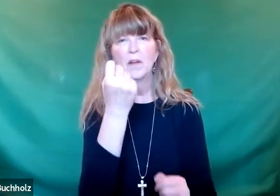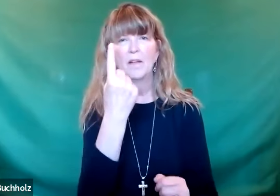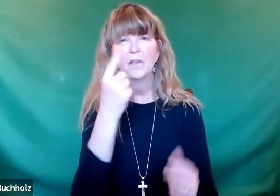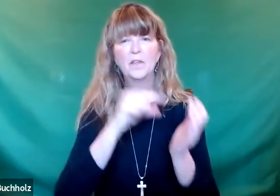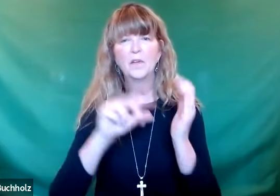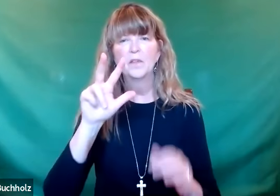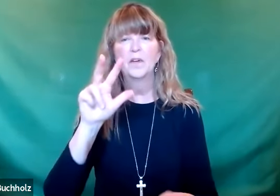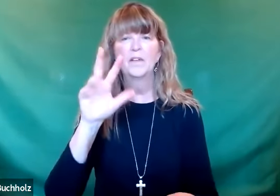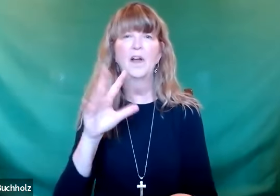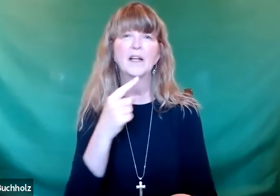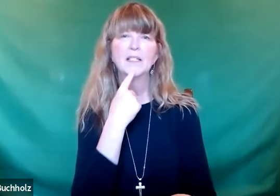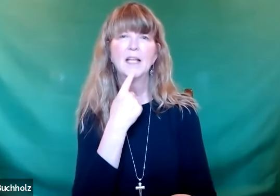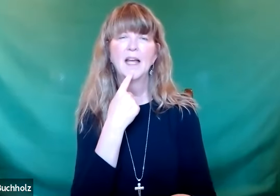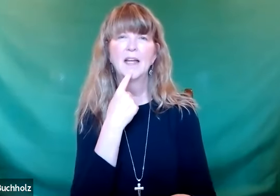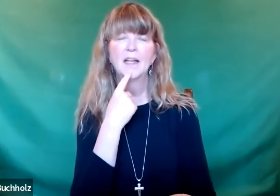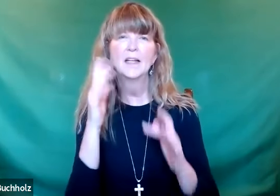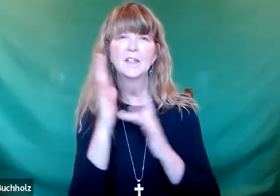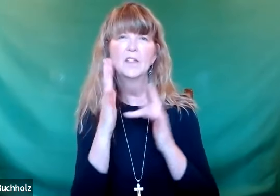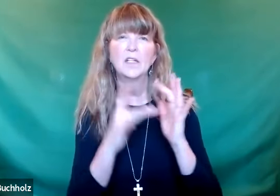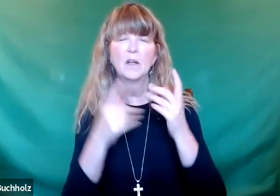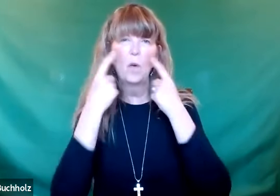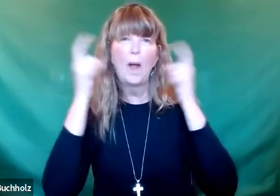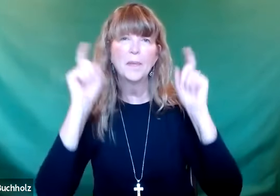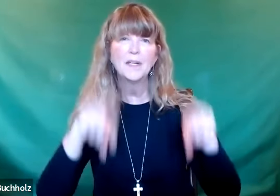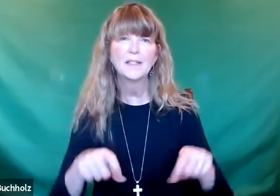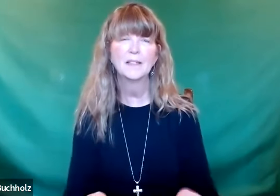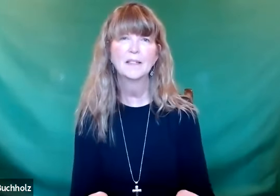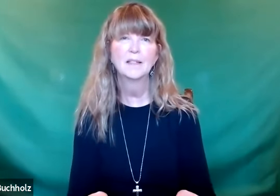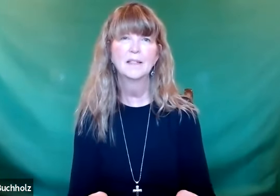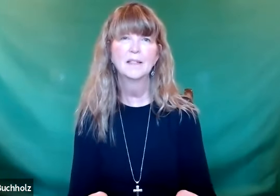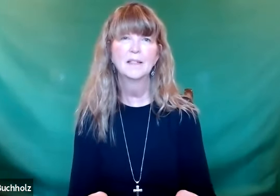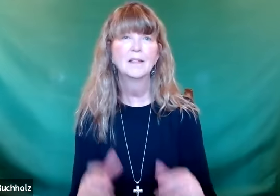I think about John chapter 11, verse 35, when it says, Jesus wept.